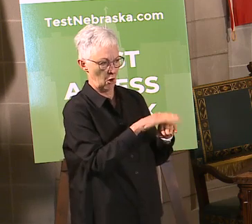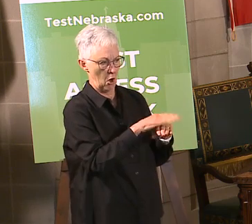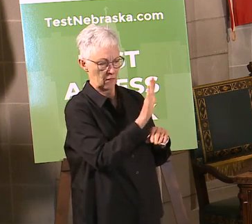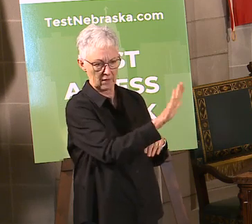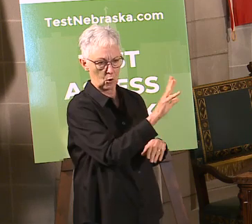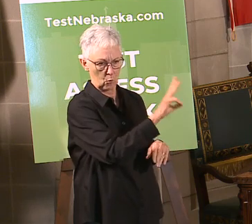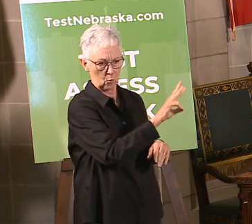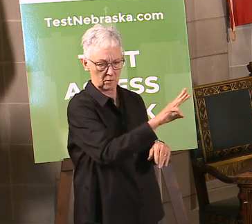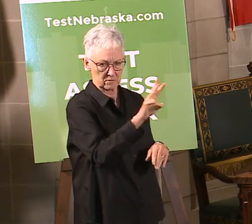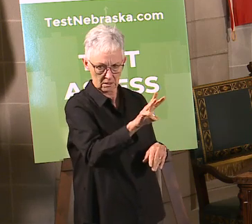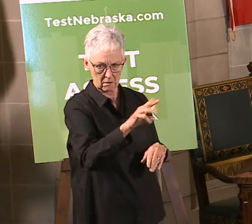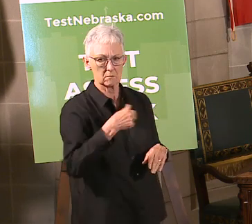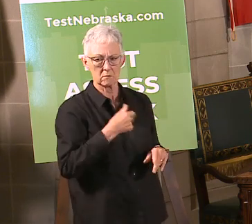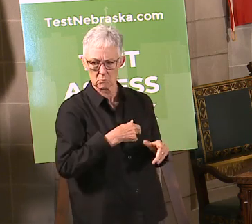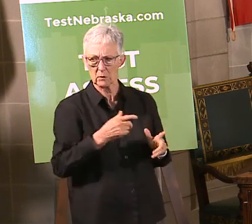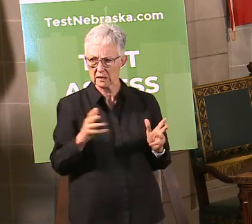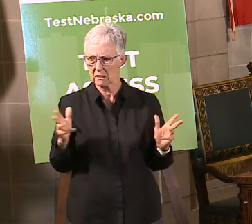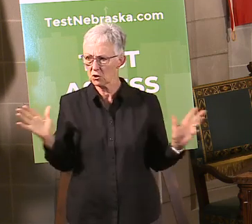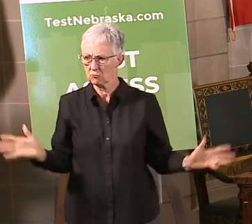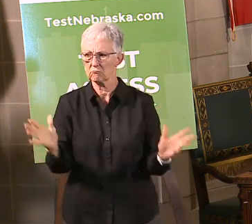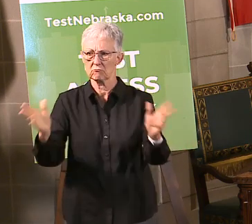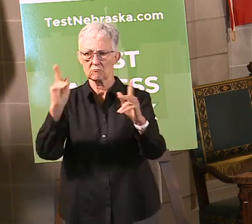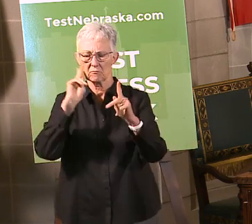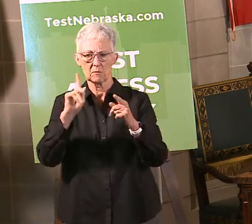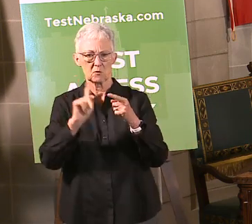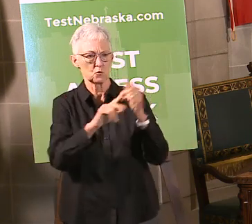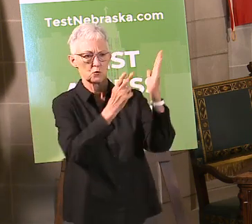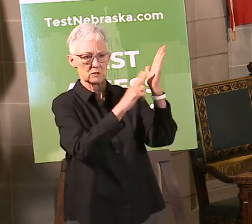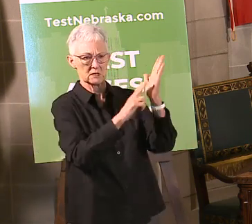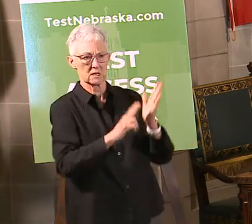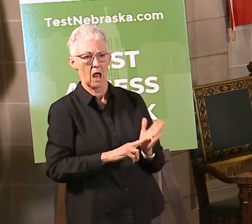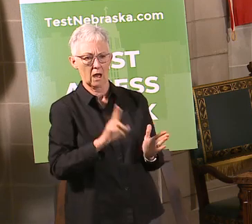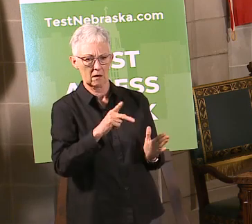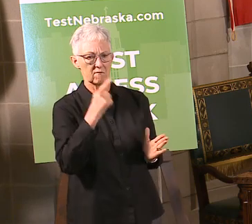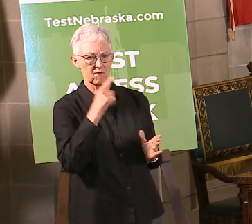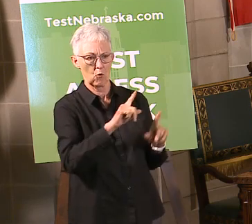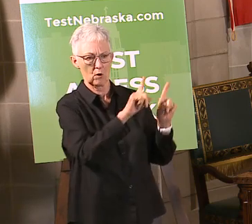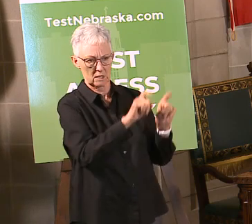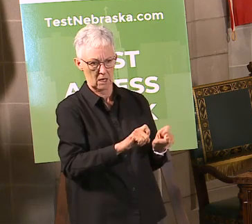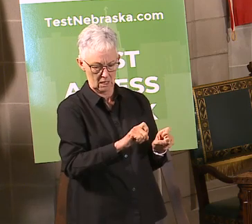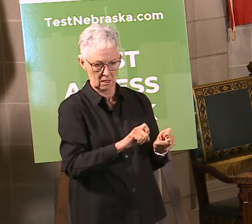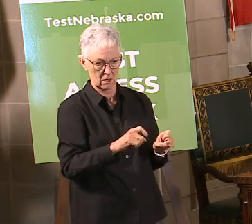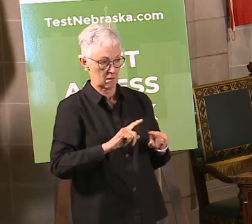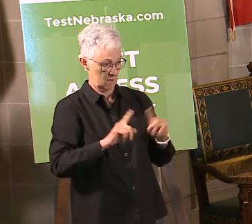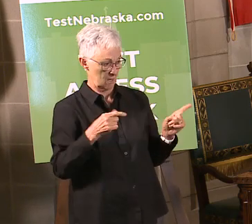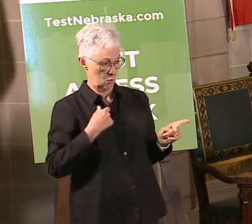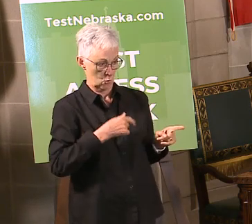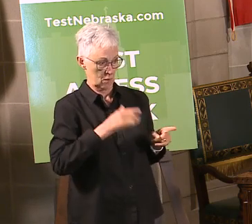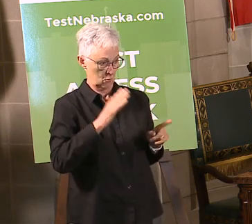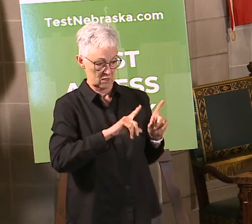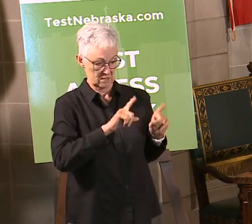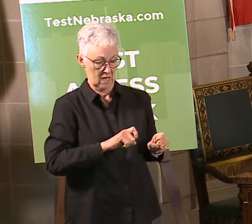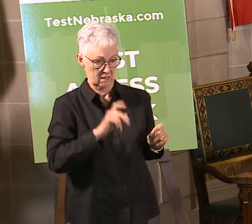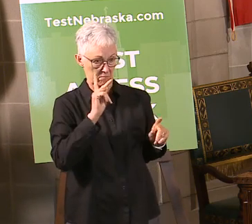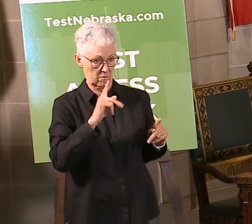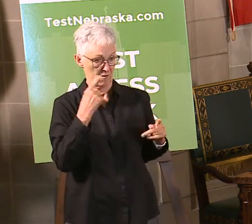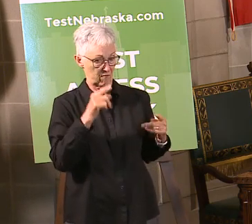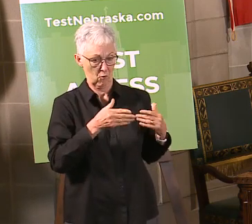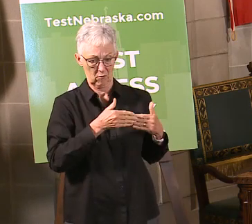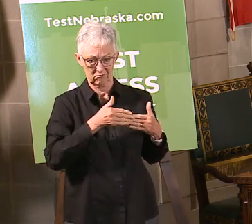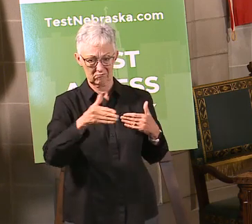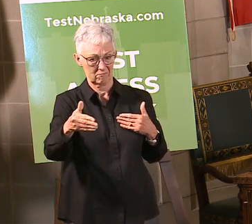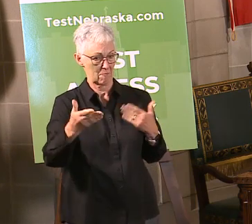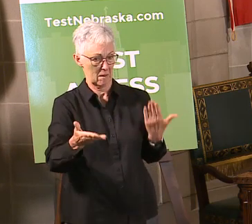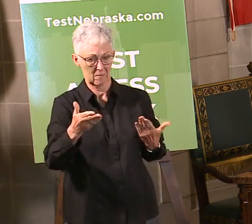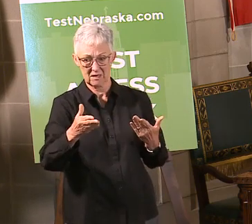So we are going to continue to encourage people to do testing. But also, we're going to be testing people throughout probably the balance of the year. So what we've done is